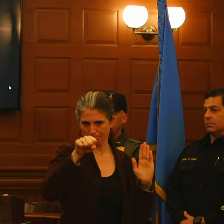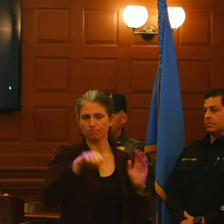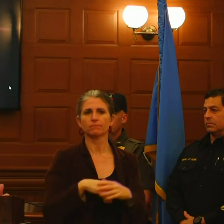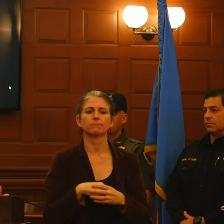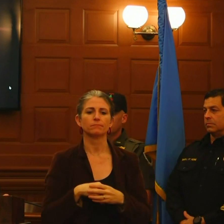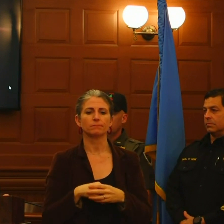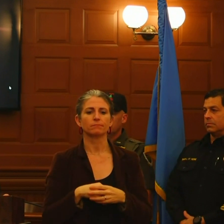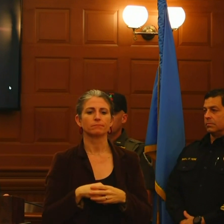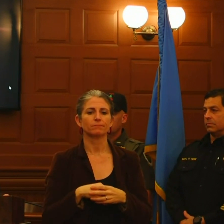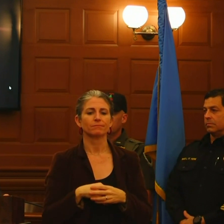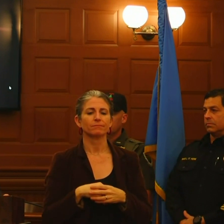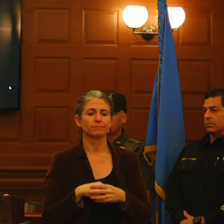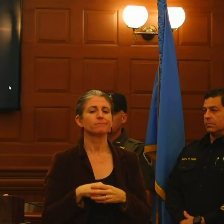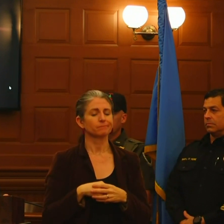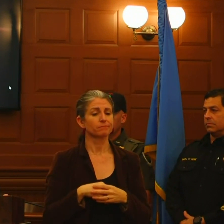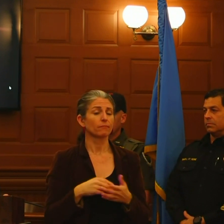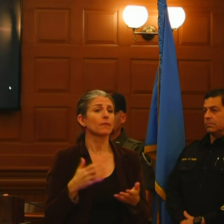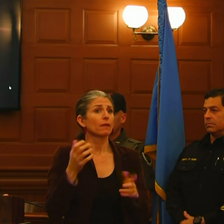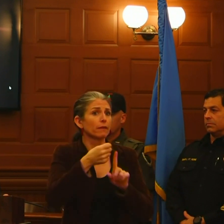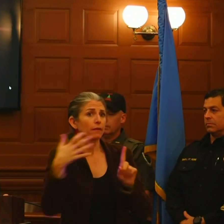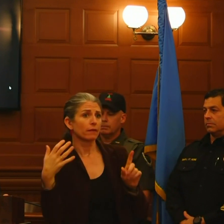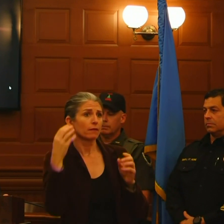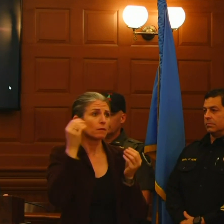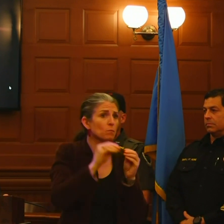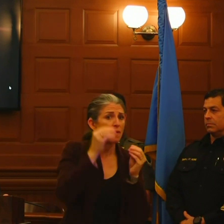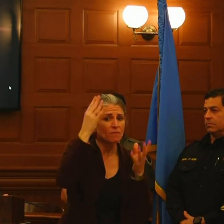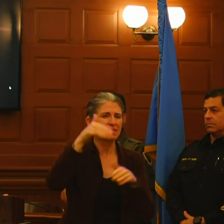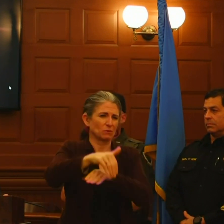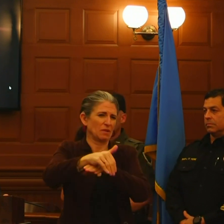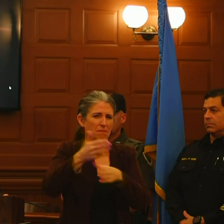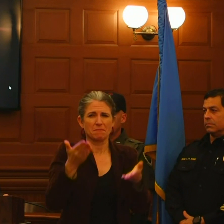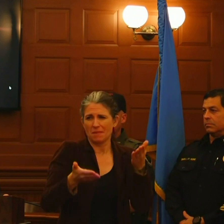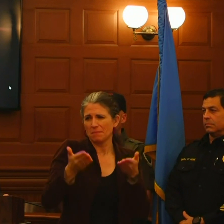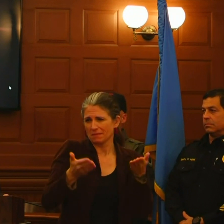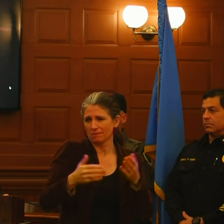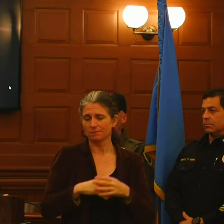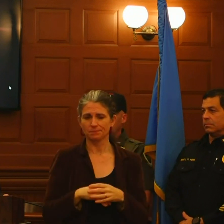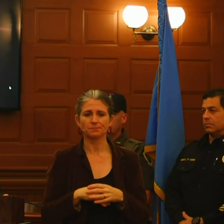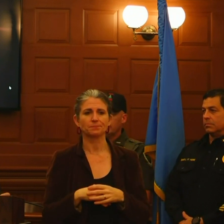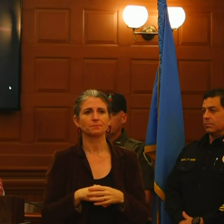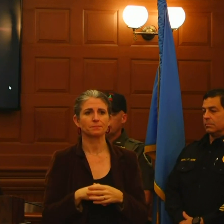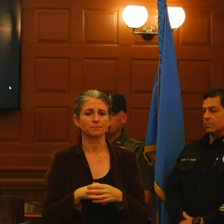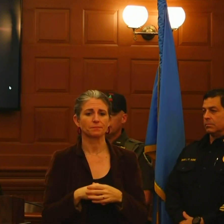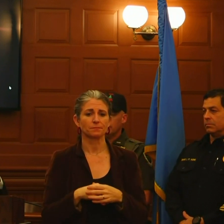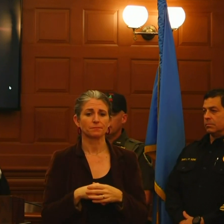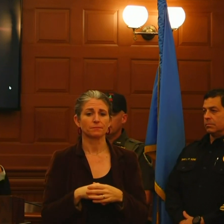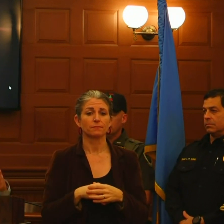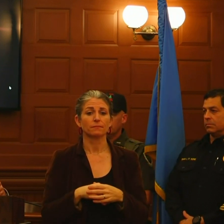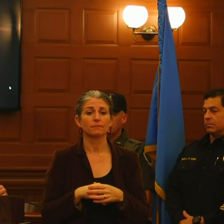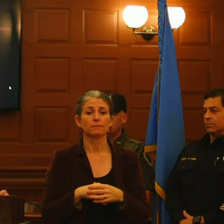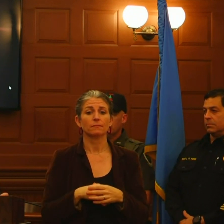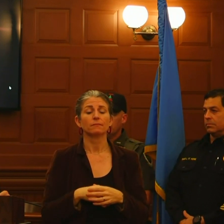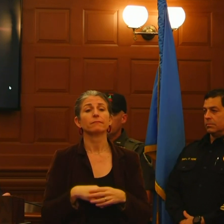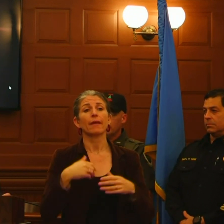and I'll definitely talk about it tomorrow morning at 10, a reference to Family Information Center, a new location,